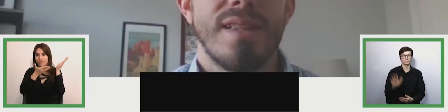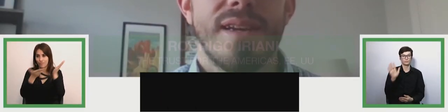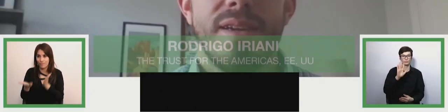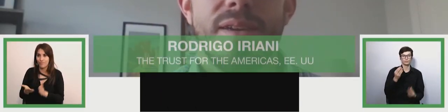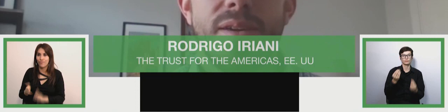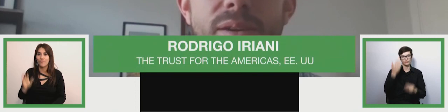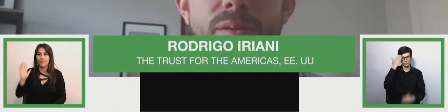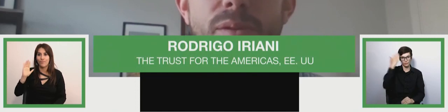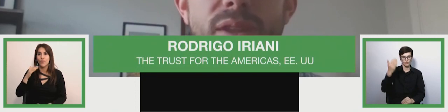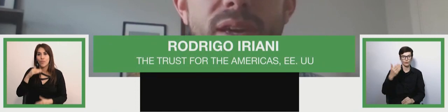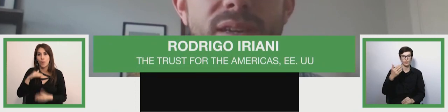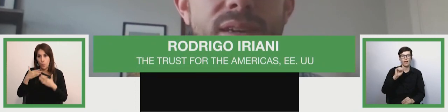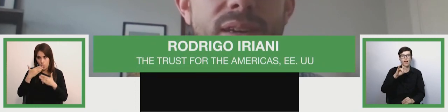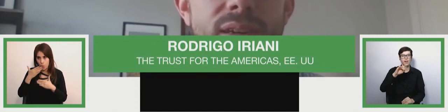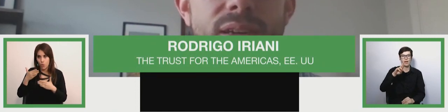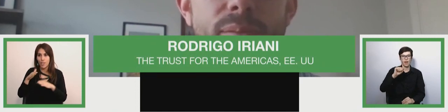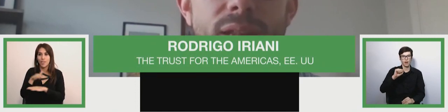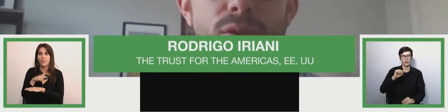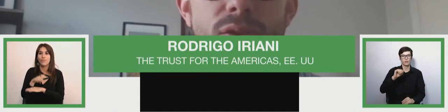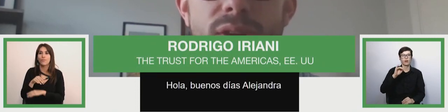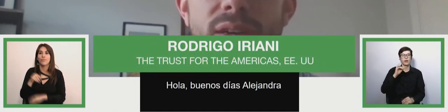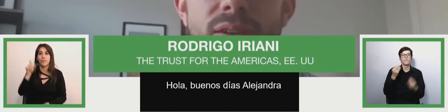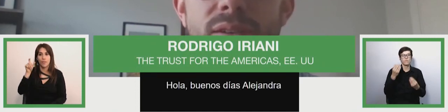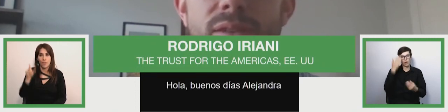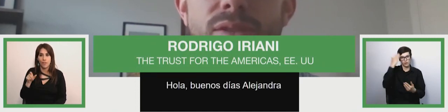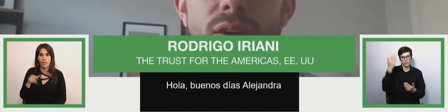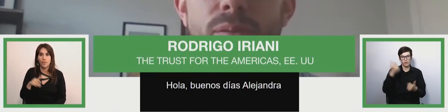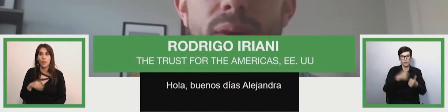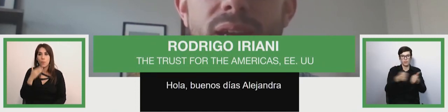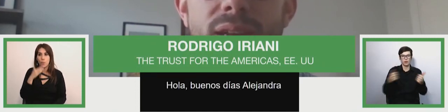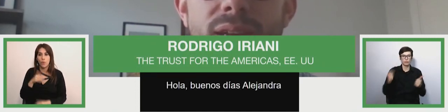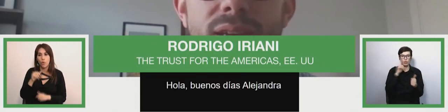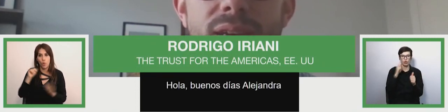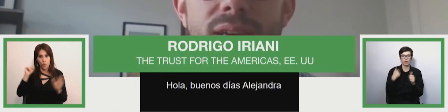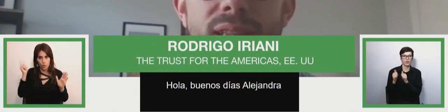developed developed for the trust of the america in mexico welcome both of you